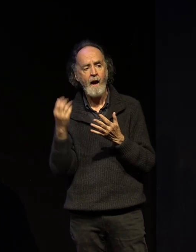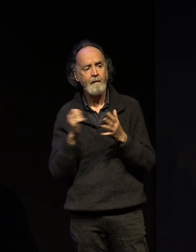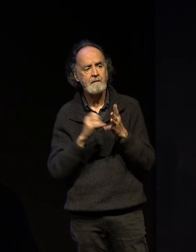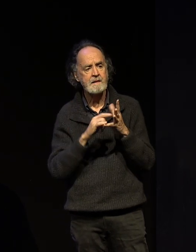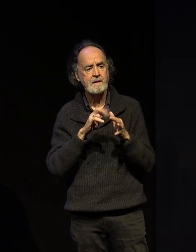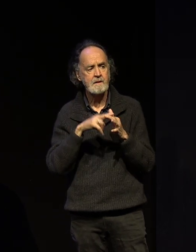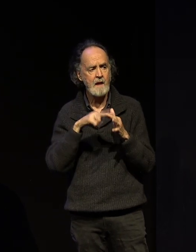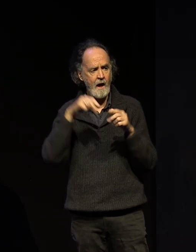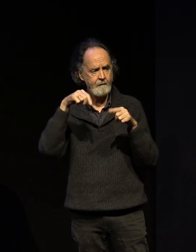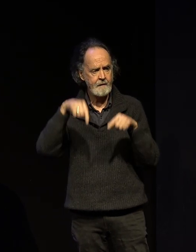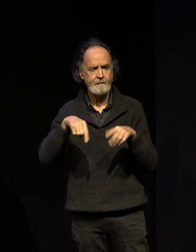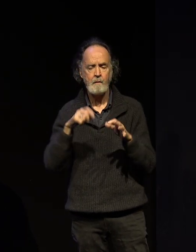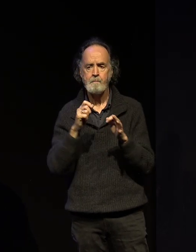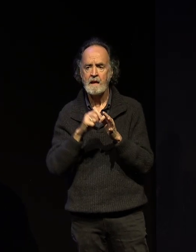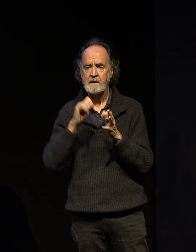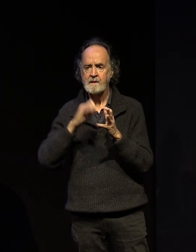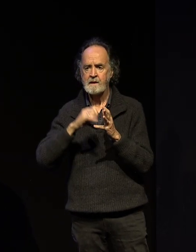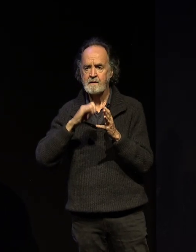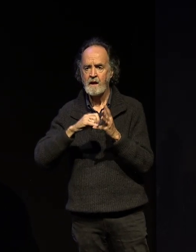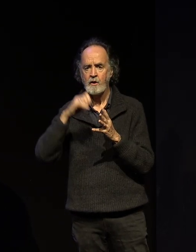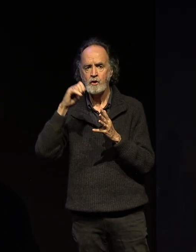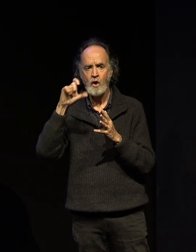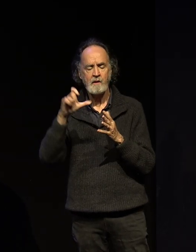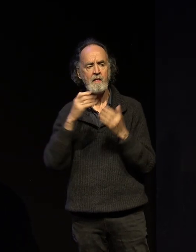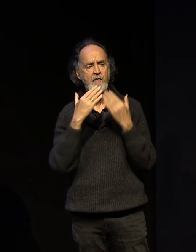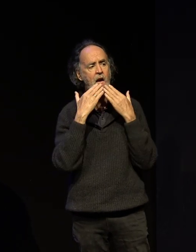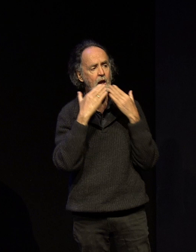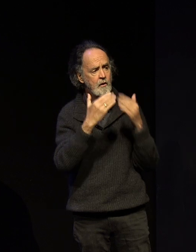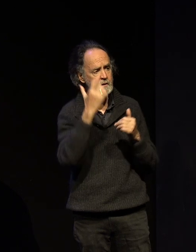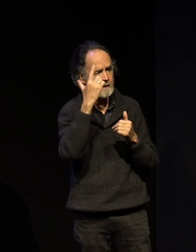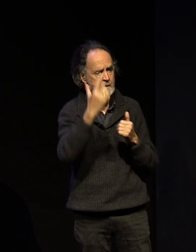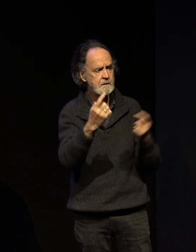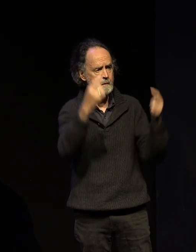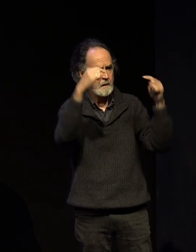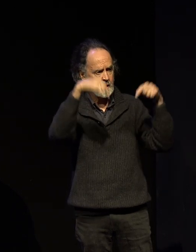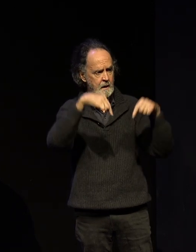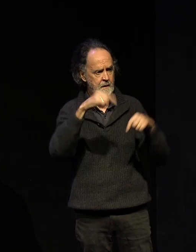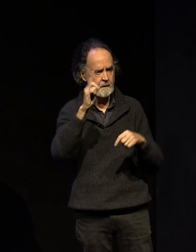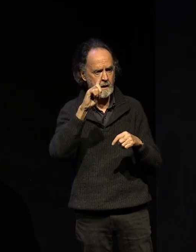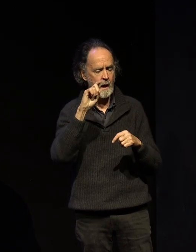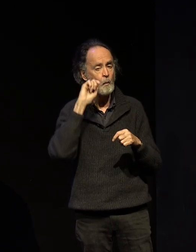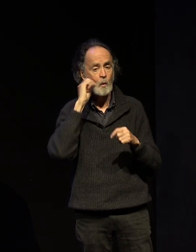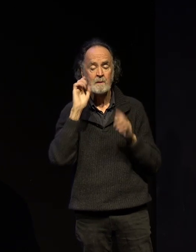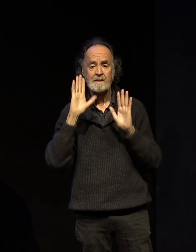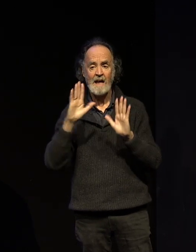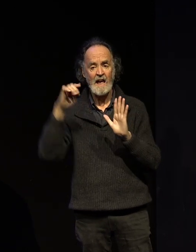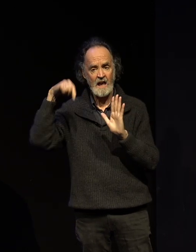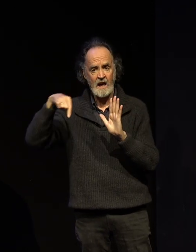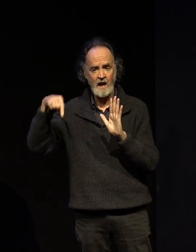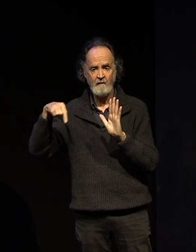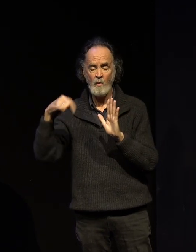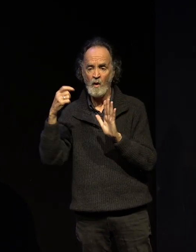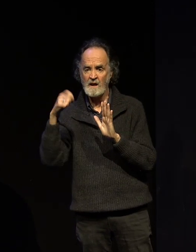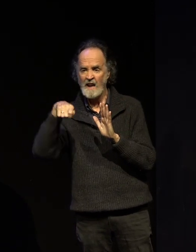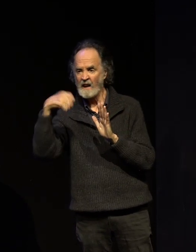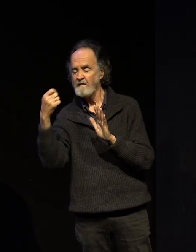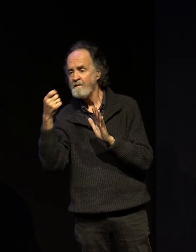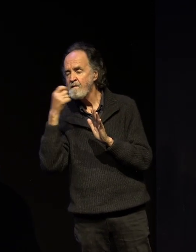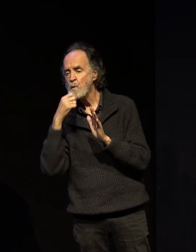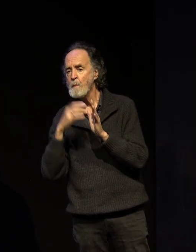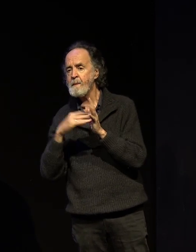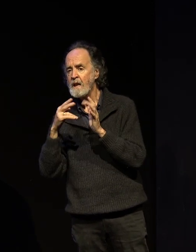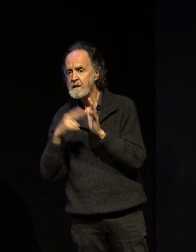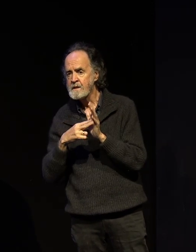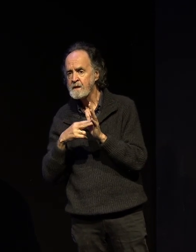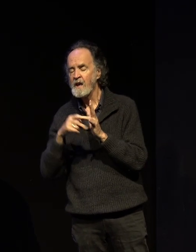bendigo senior my colleagues and i appreciate them coming out tonight and we'll be here in the theater for the next few minutes so if you have any questions